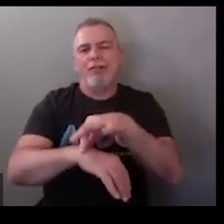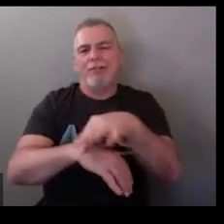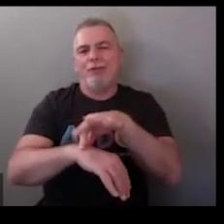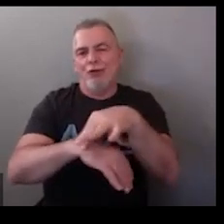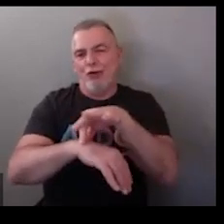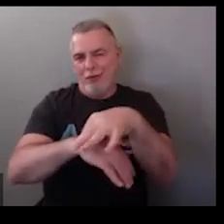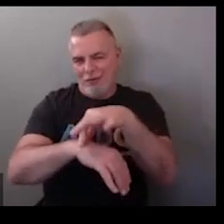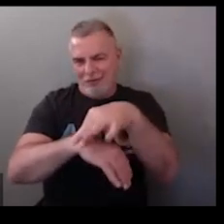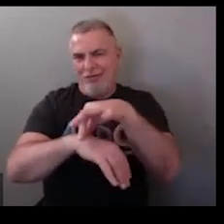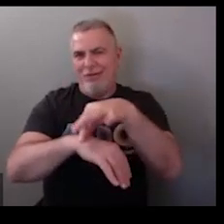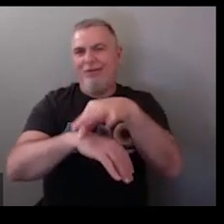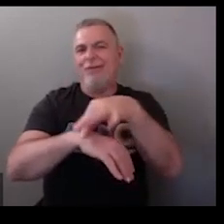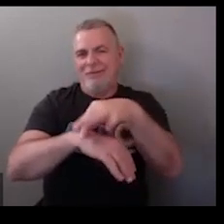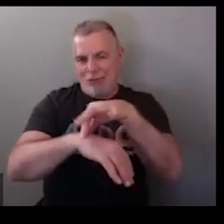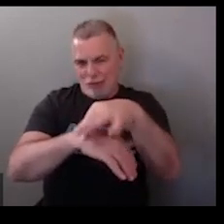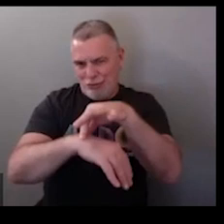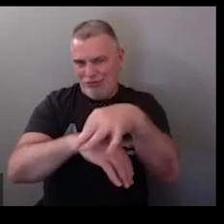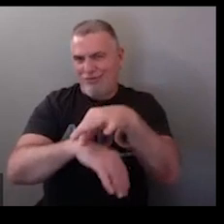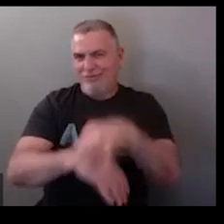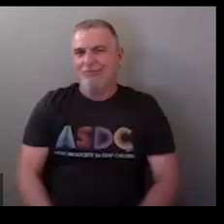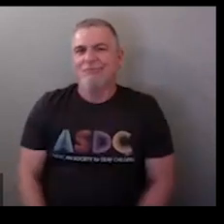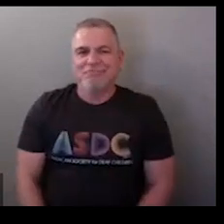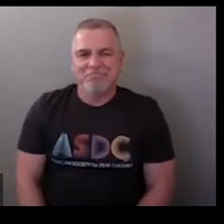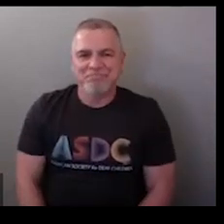that's the same sign as earth this is a sign for earth